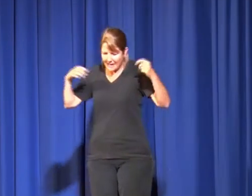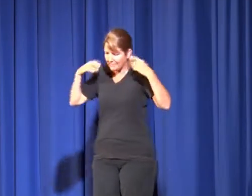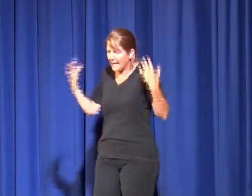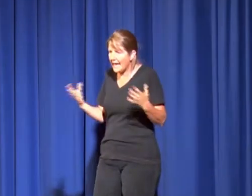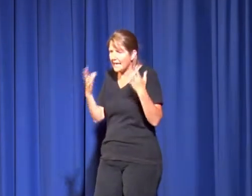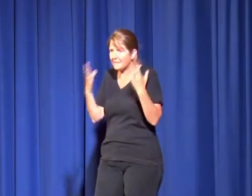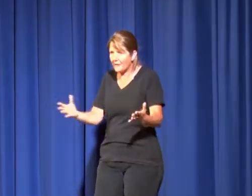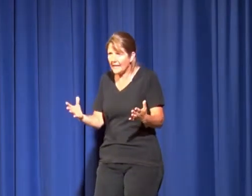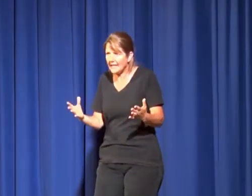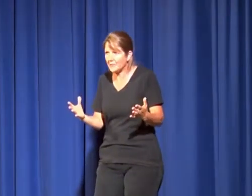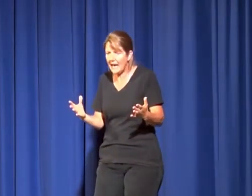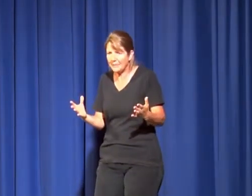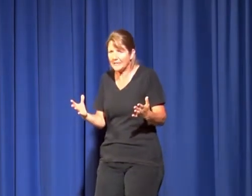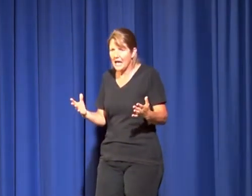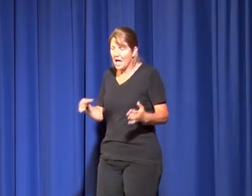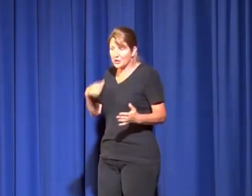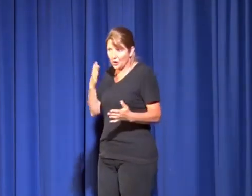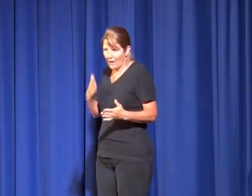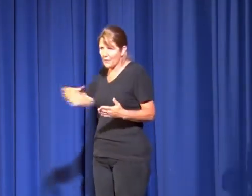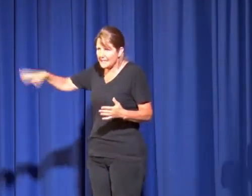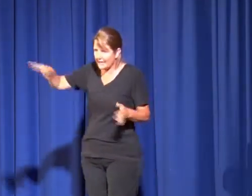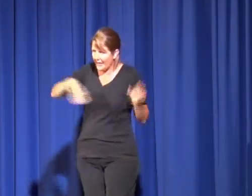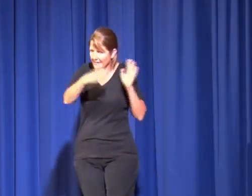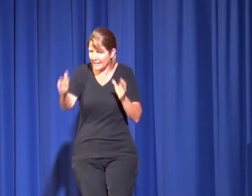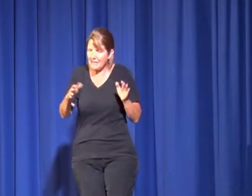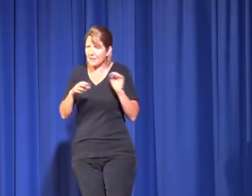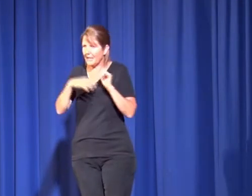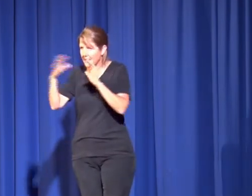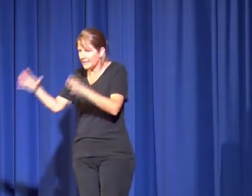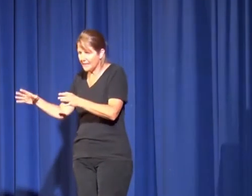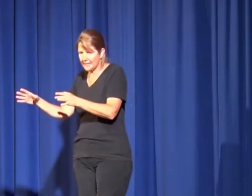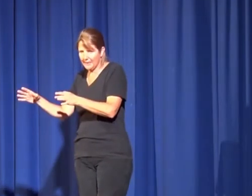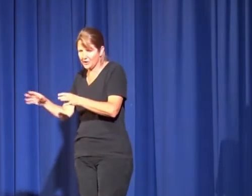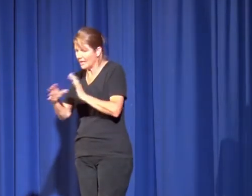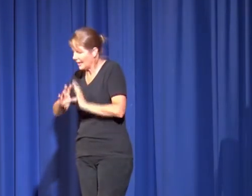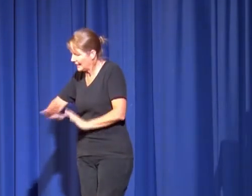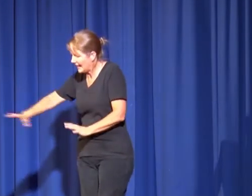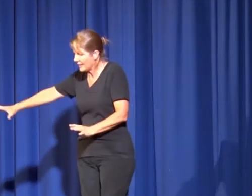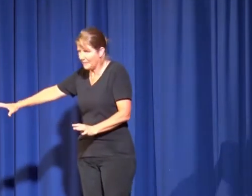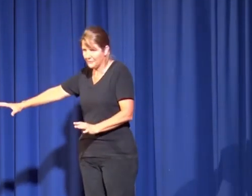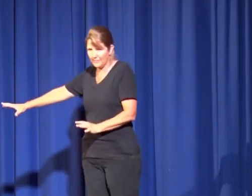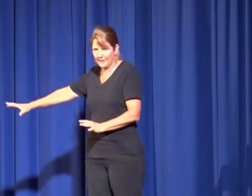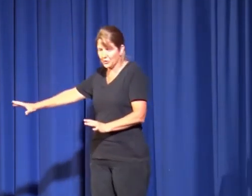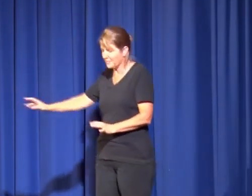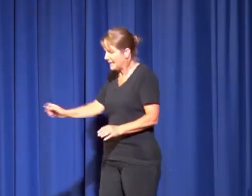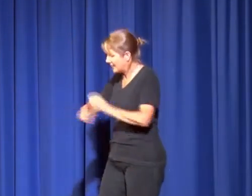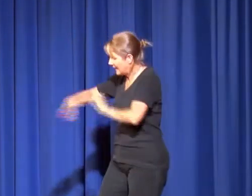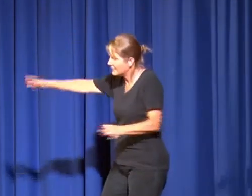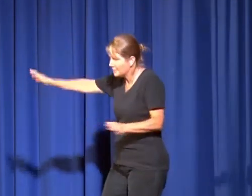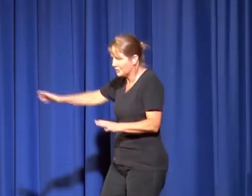planning, and finally it happened. So I race out of the house and I meet them and I take them down to the back shed and I lay out a bed for them in the dog's beds and I cover them with